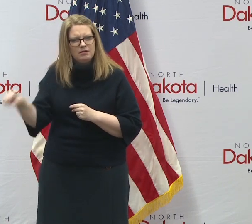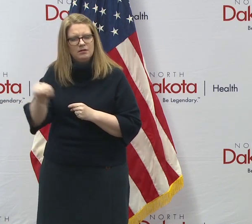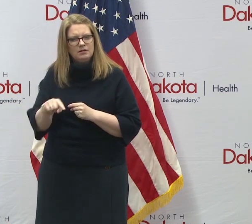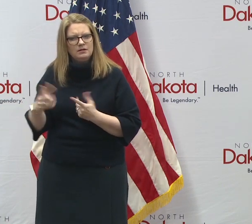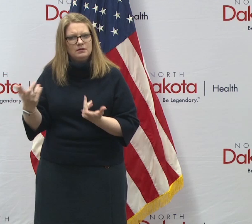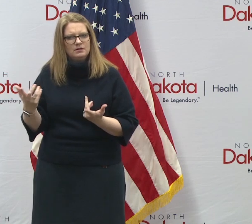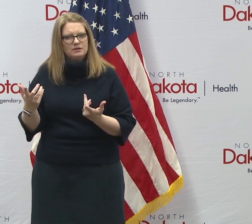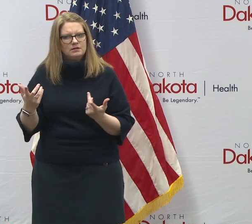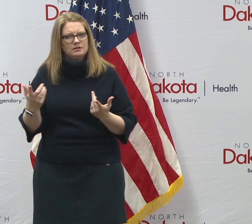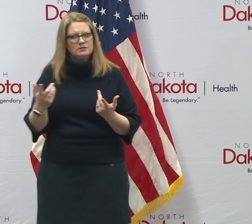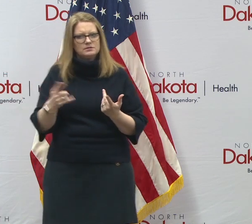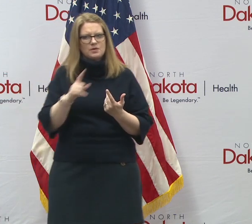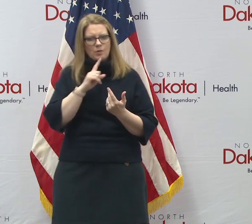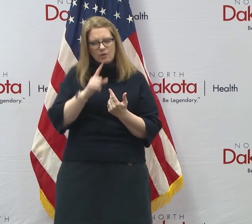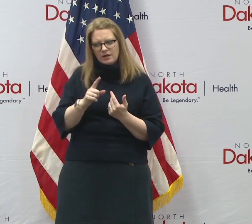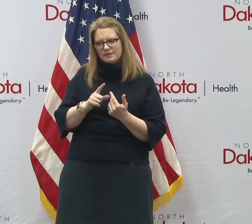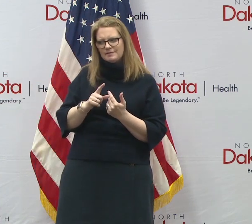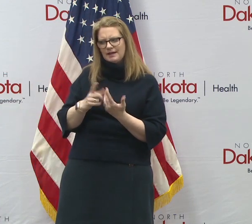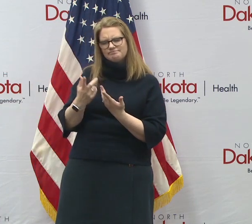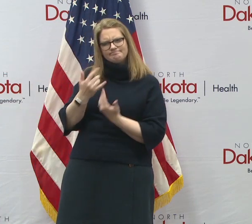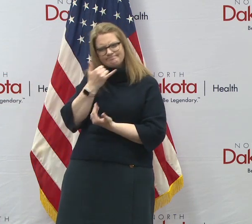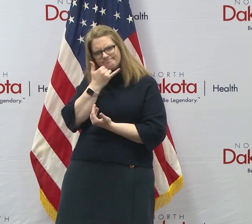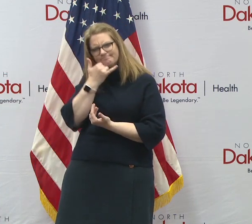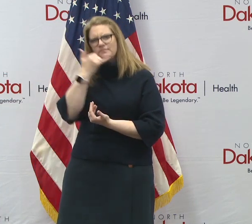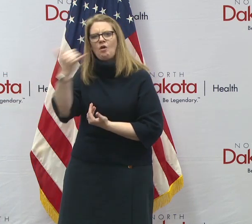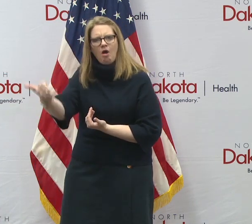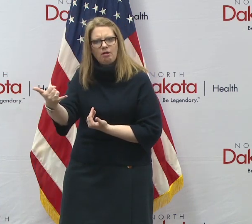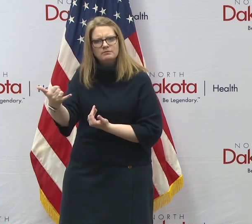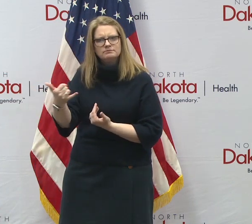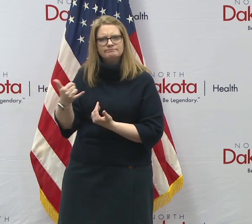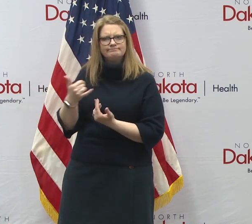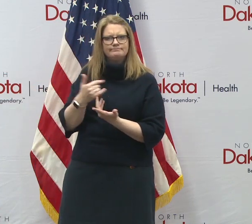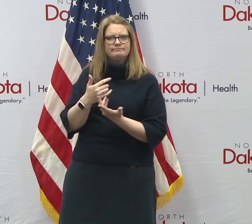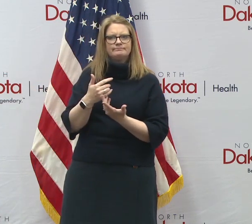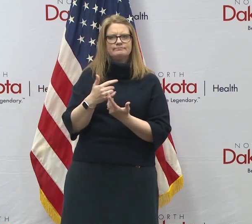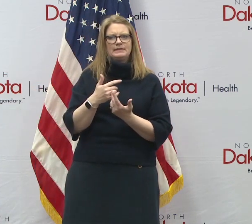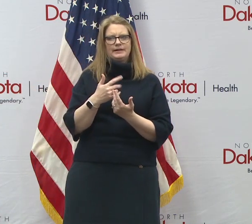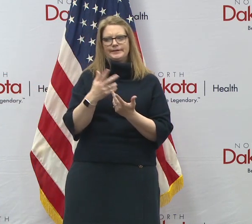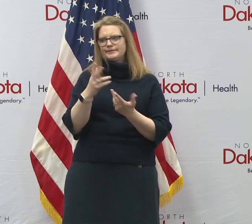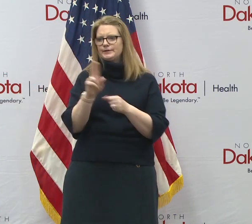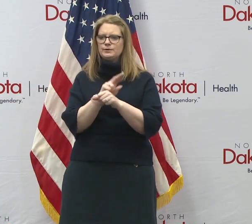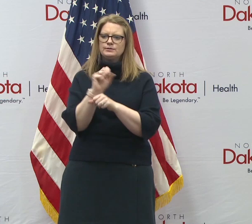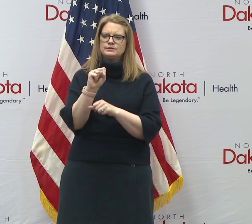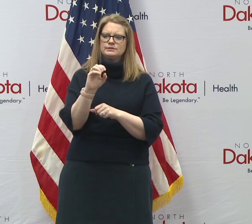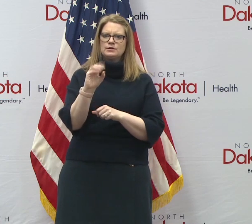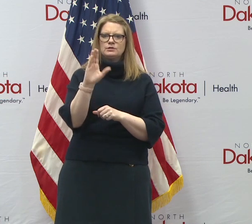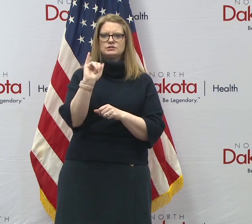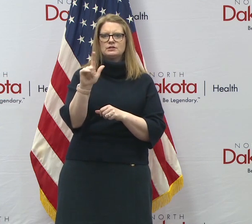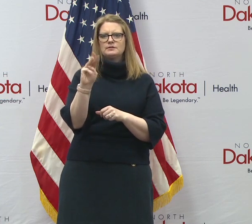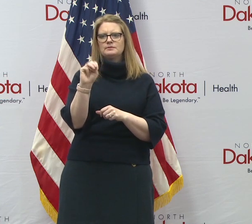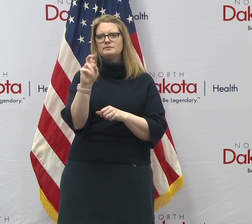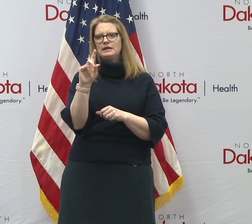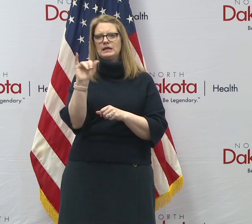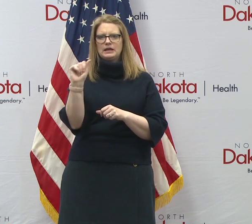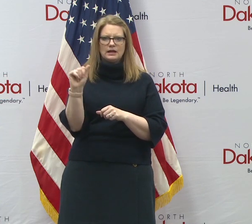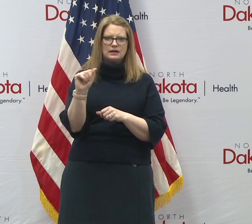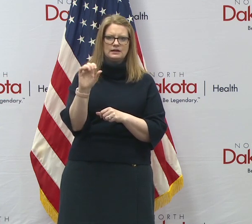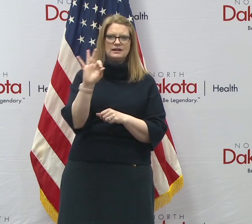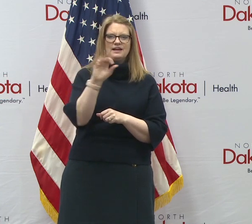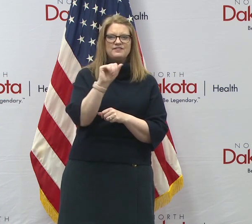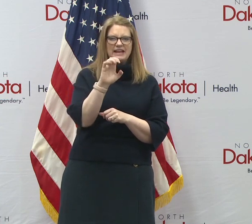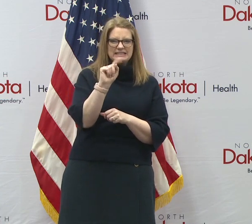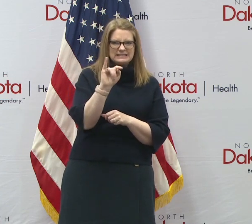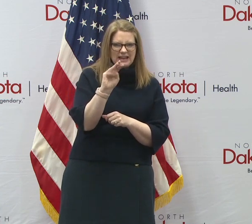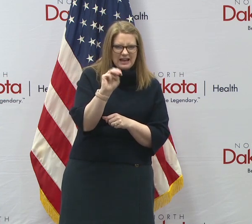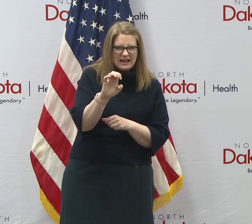these issues of behavioral health. Reach out to them through social media. You know, if you have FaceTime, FaceTime